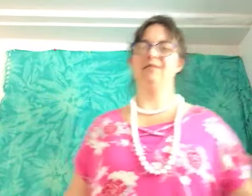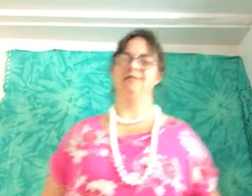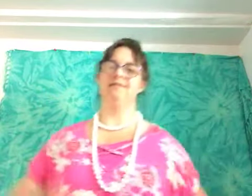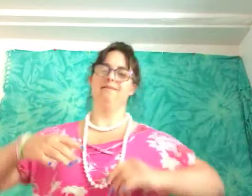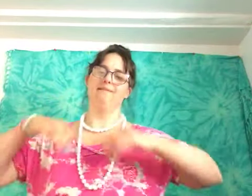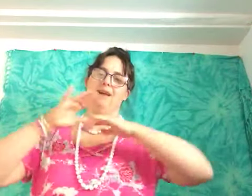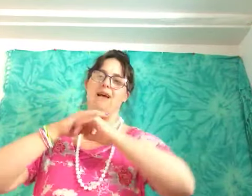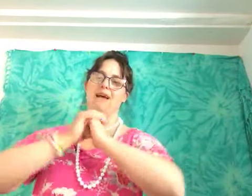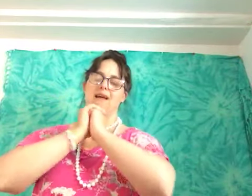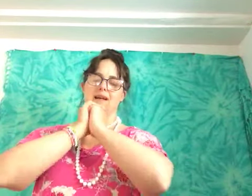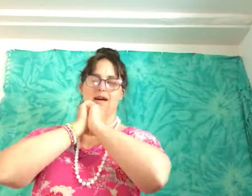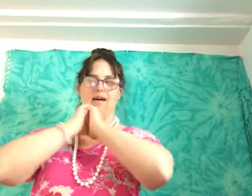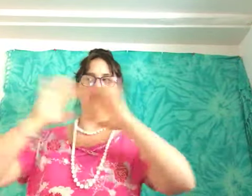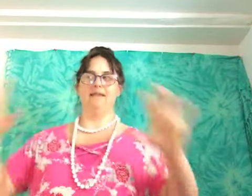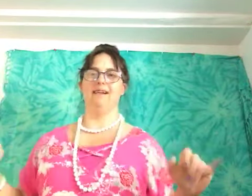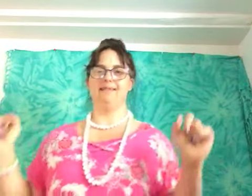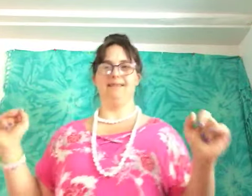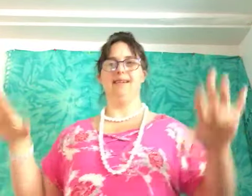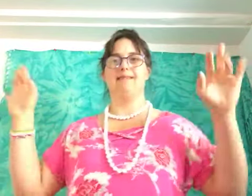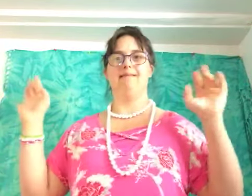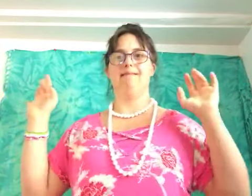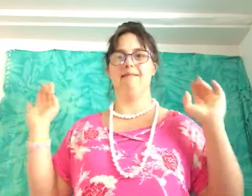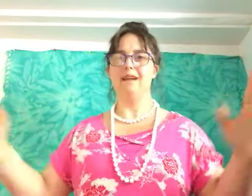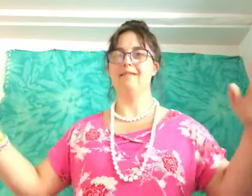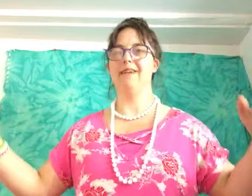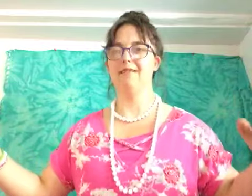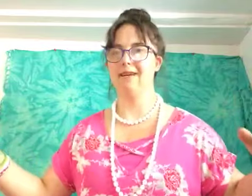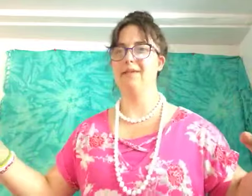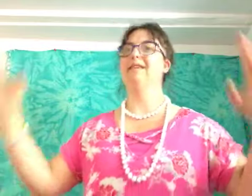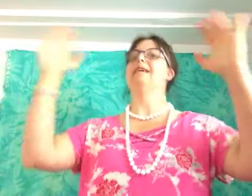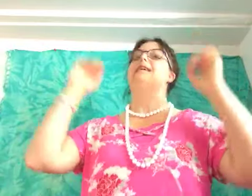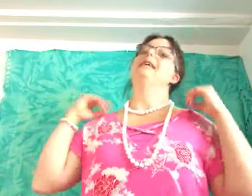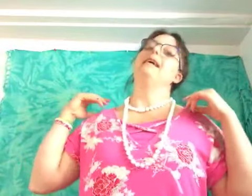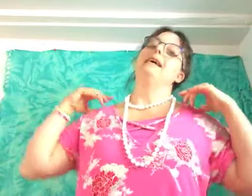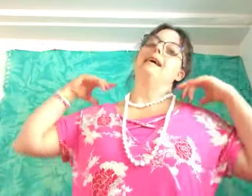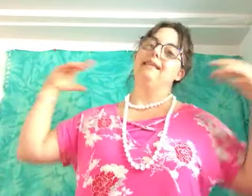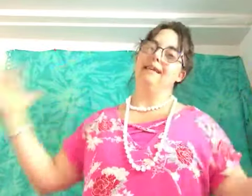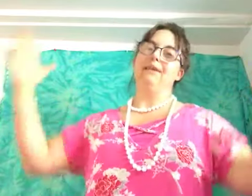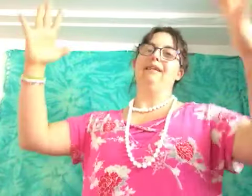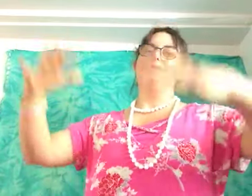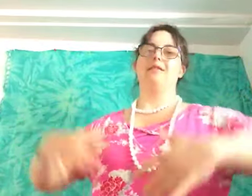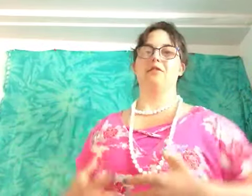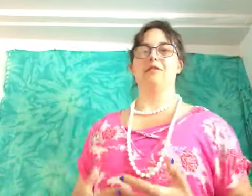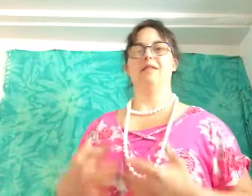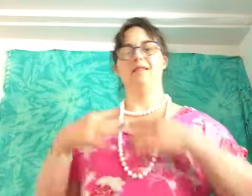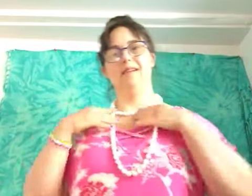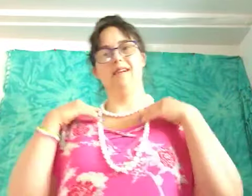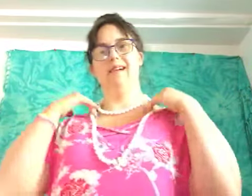have tons and tons of tons of videos up that means you're huh